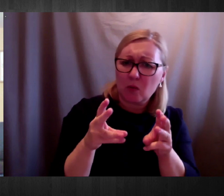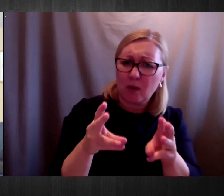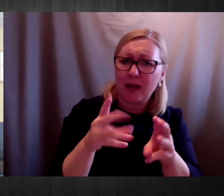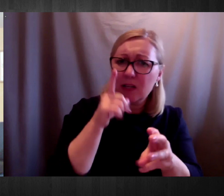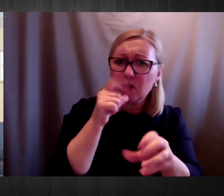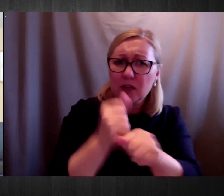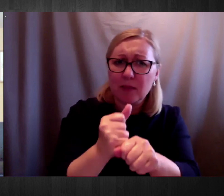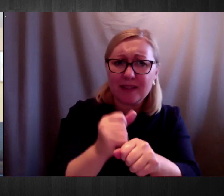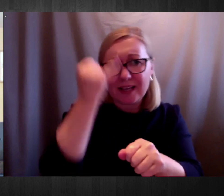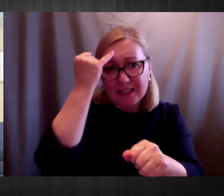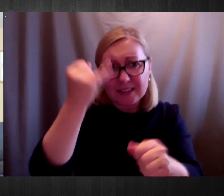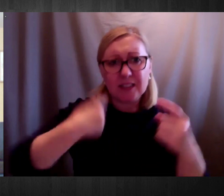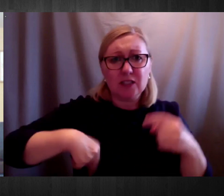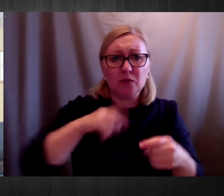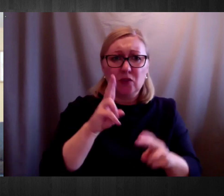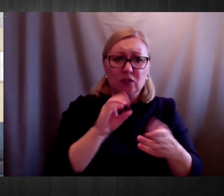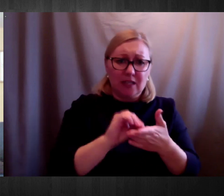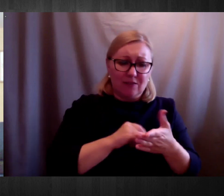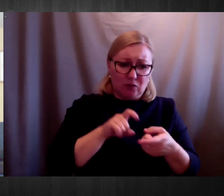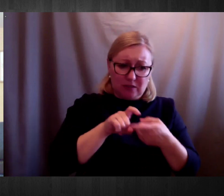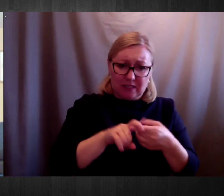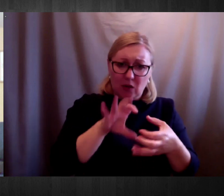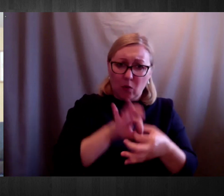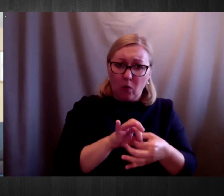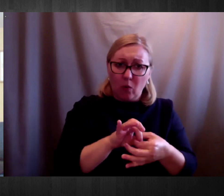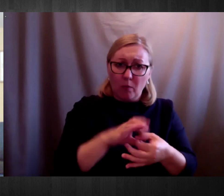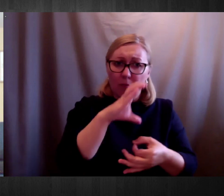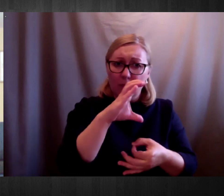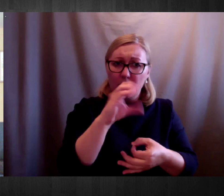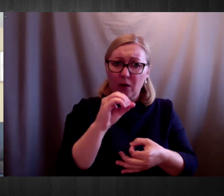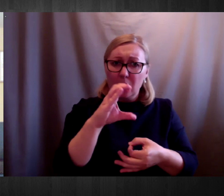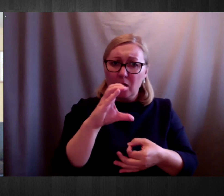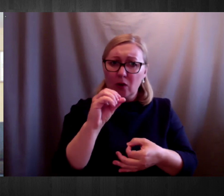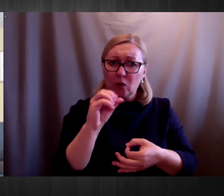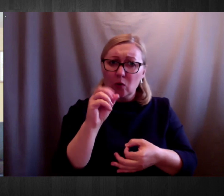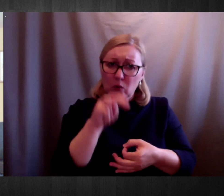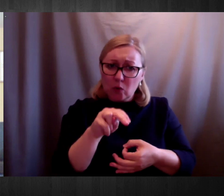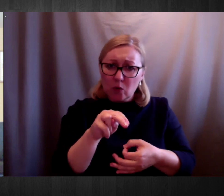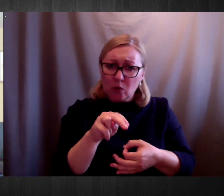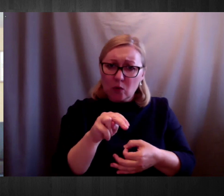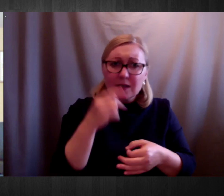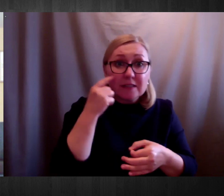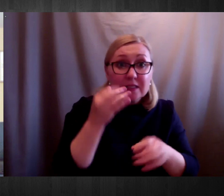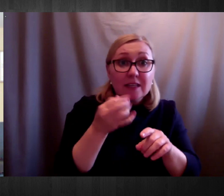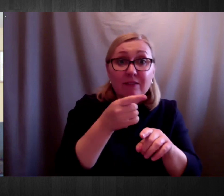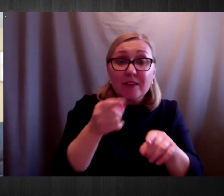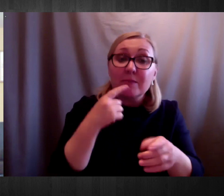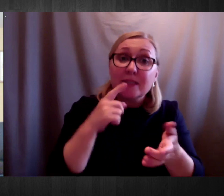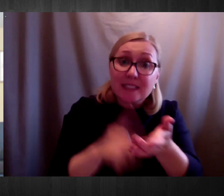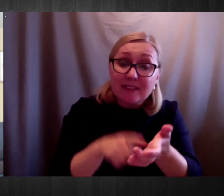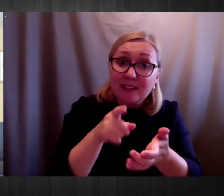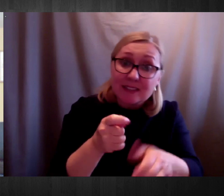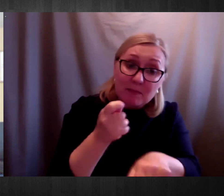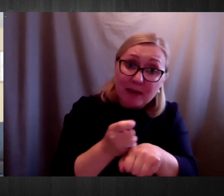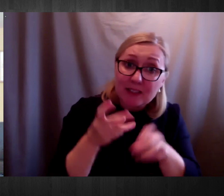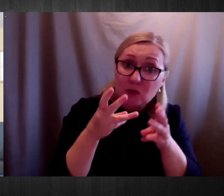In of disabled people, people in their best interest needs to be safeguarded by the state. So,